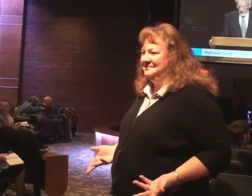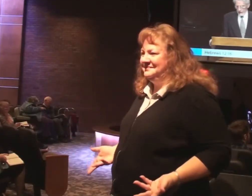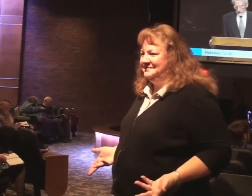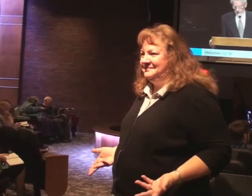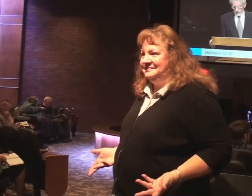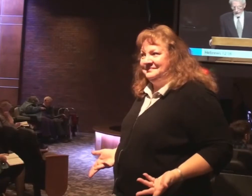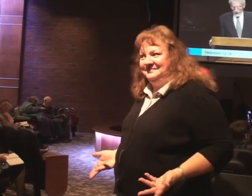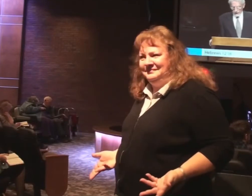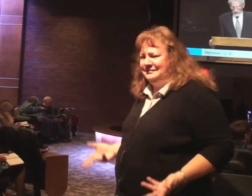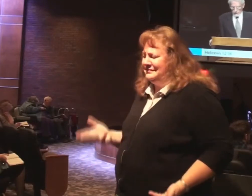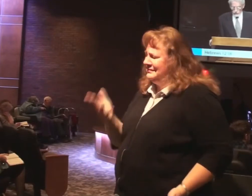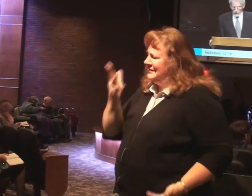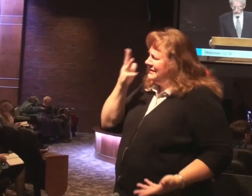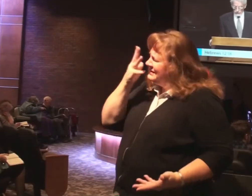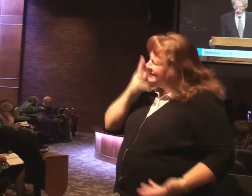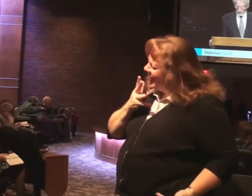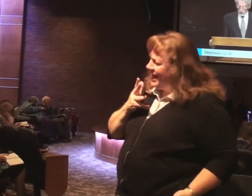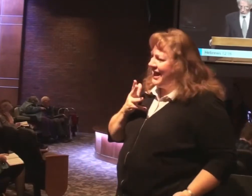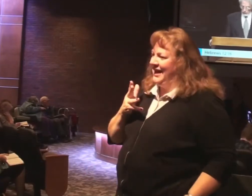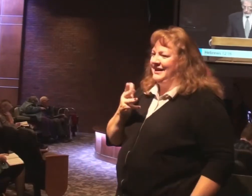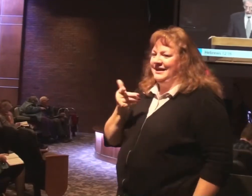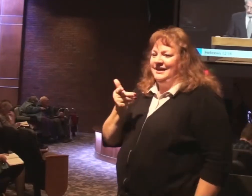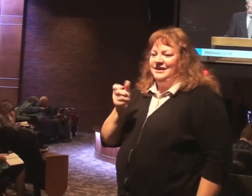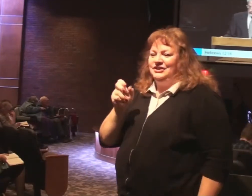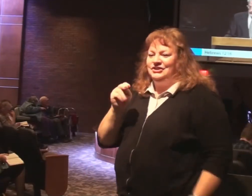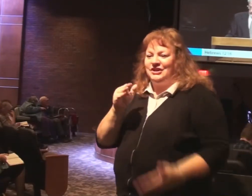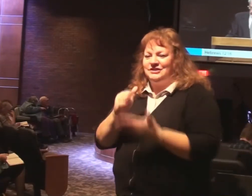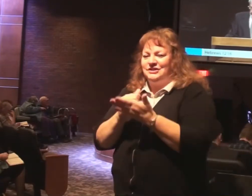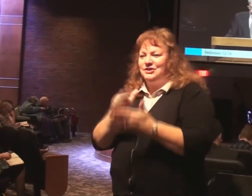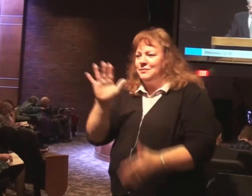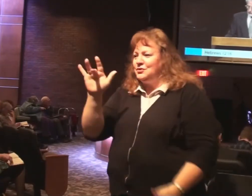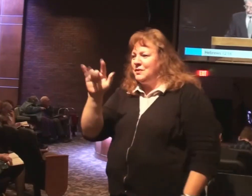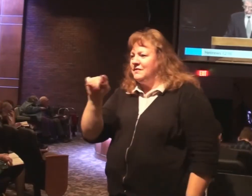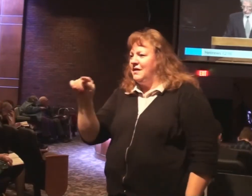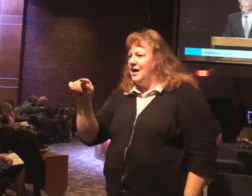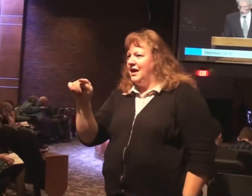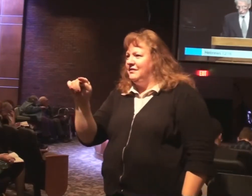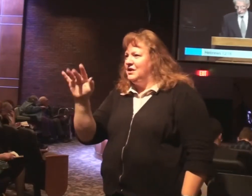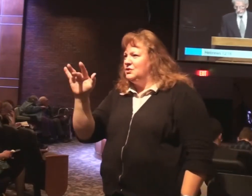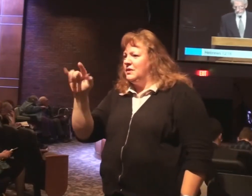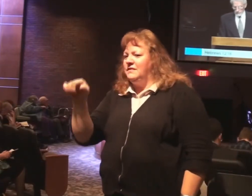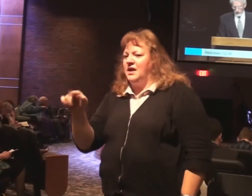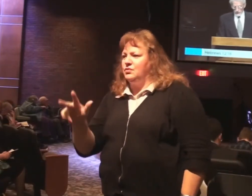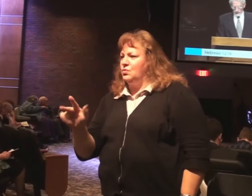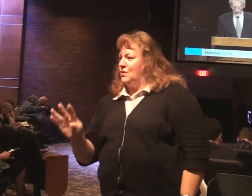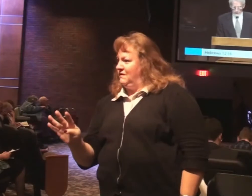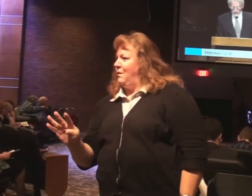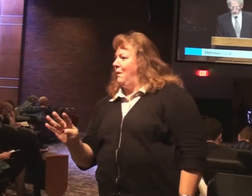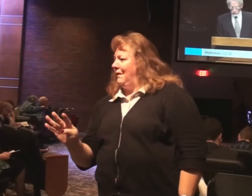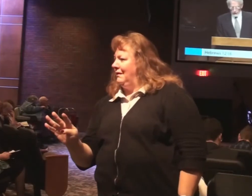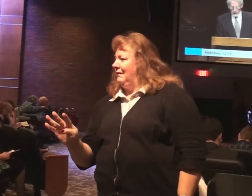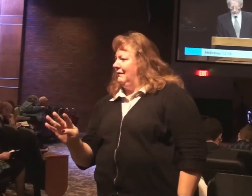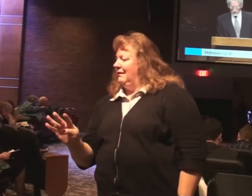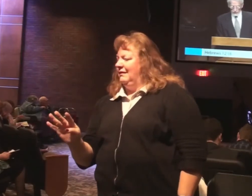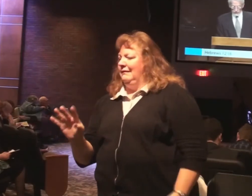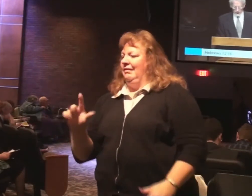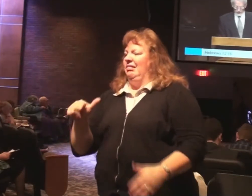How sad. That's in Genesis chapter 25 verses 29 to 34. And you can go back and read that.